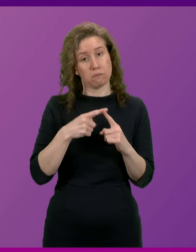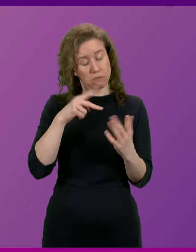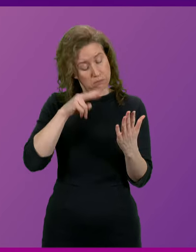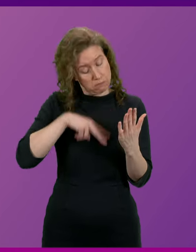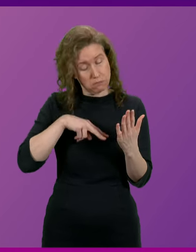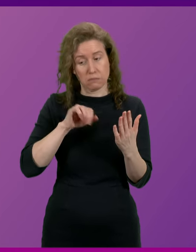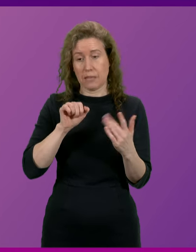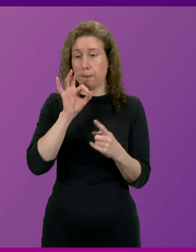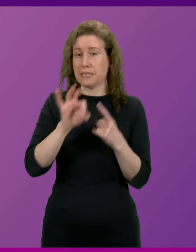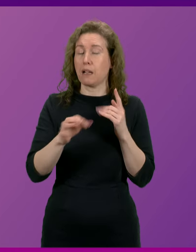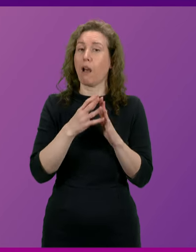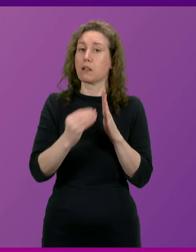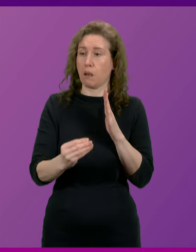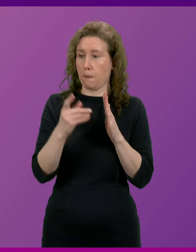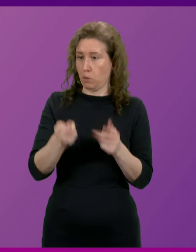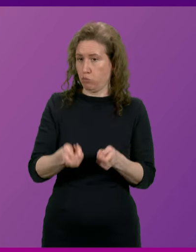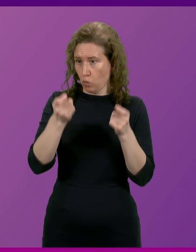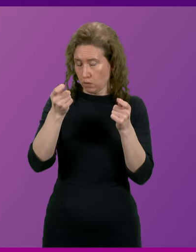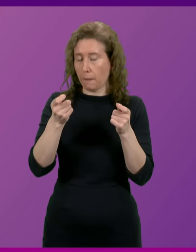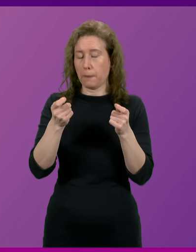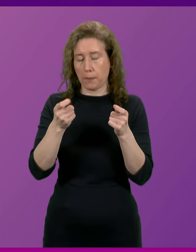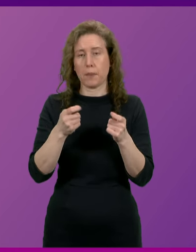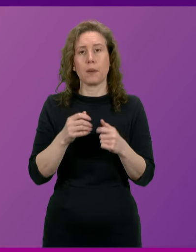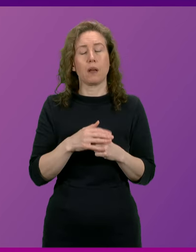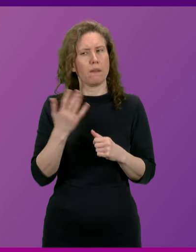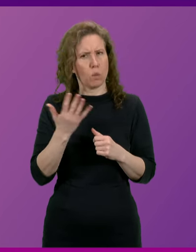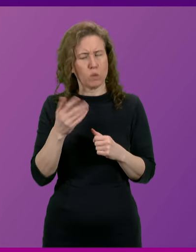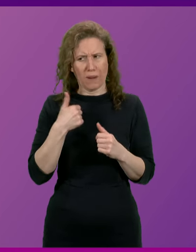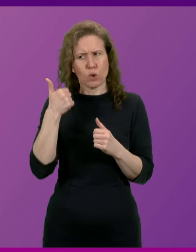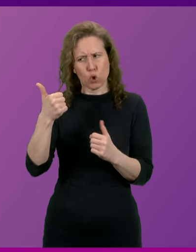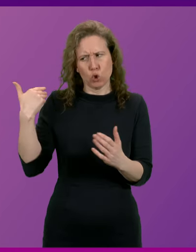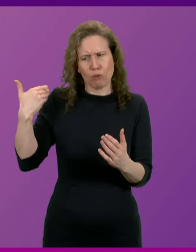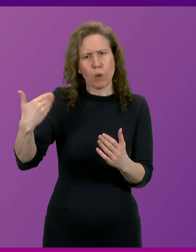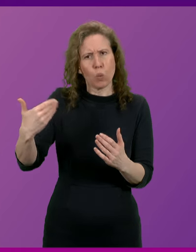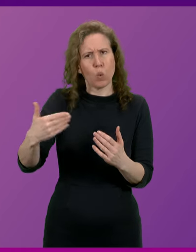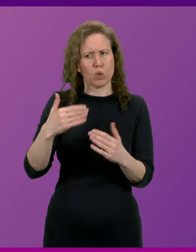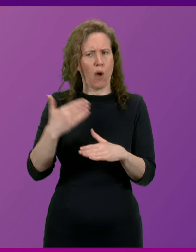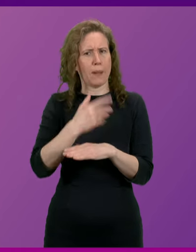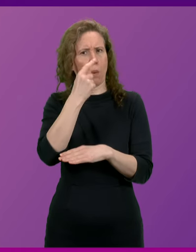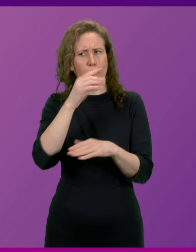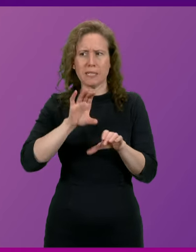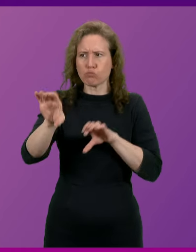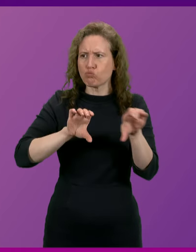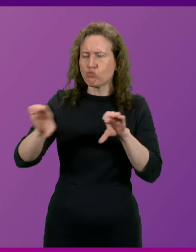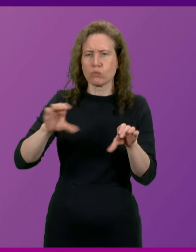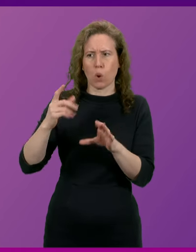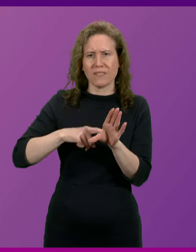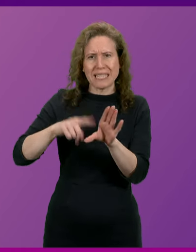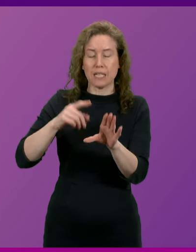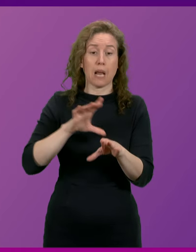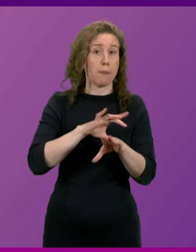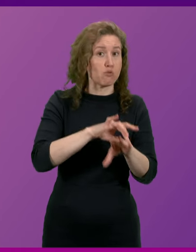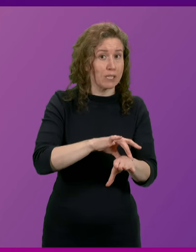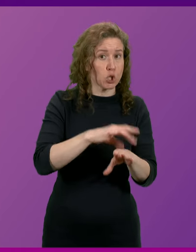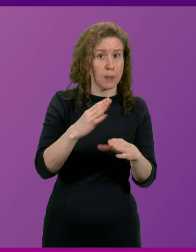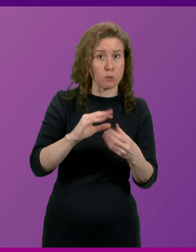example that Daniel Johnson raises in this Parliament. Of course, we have a good record on employability grants over the years, the apprentices that